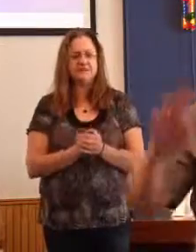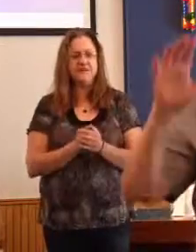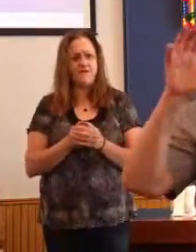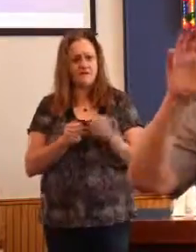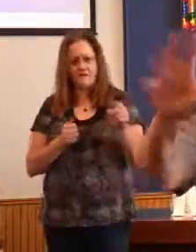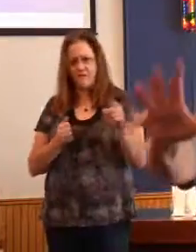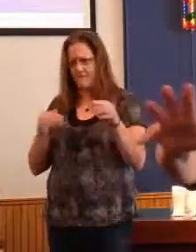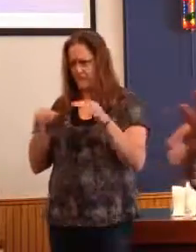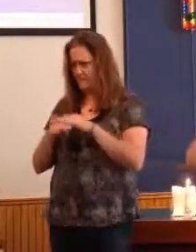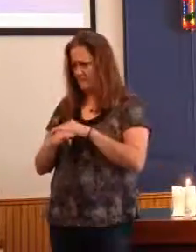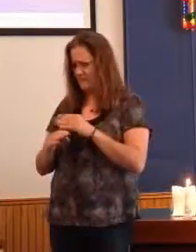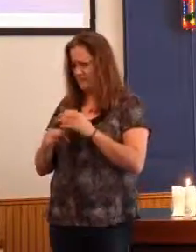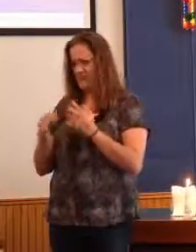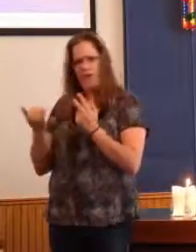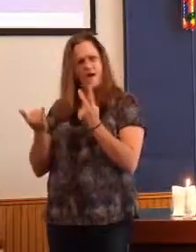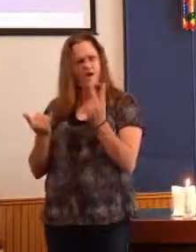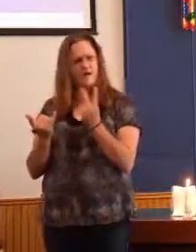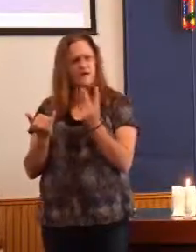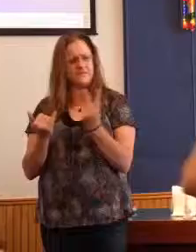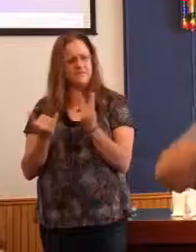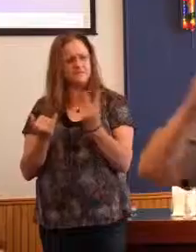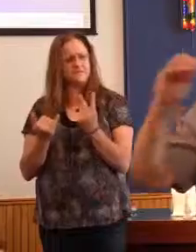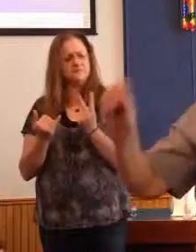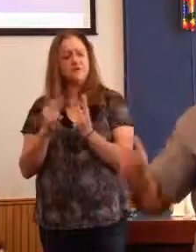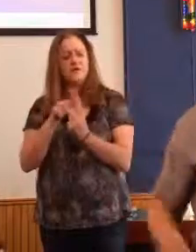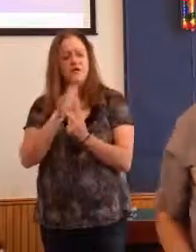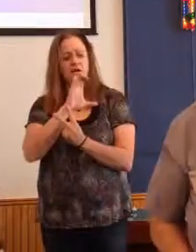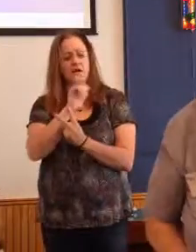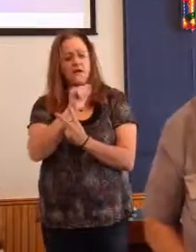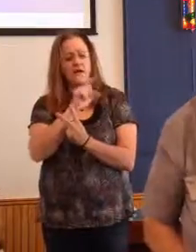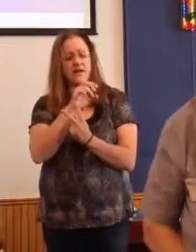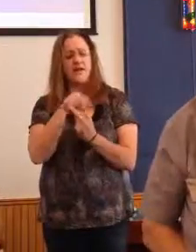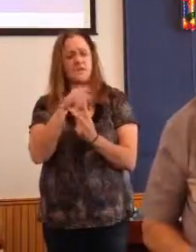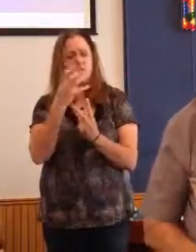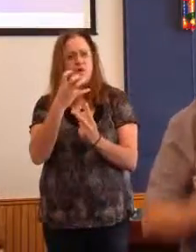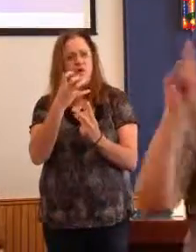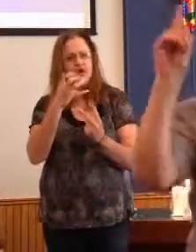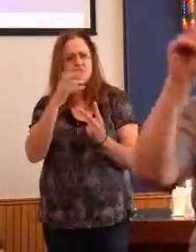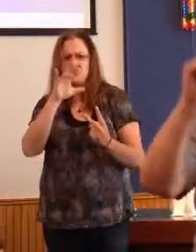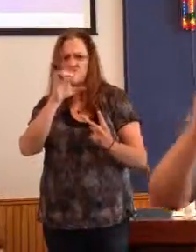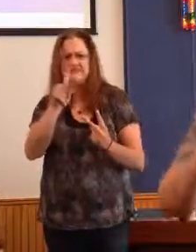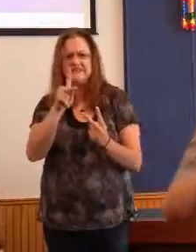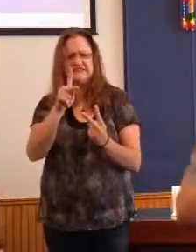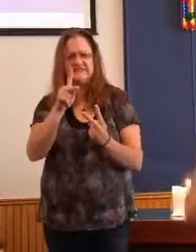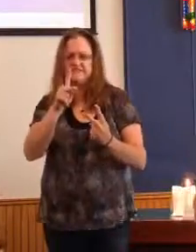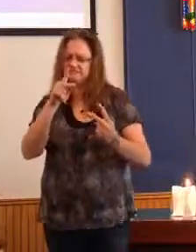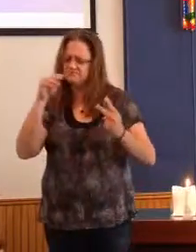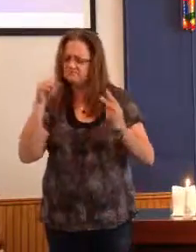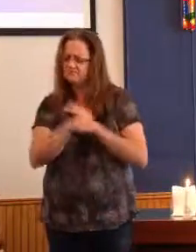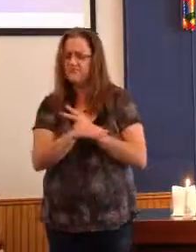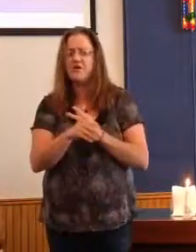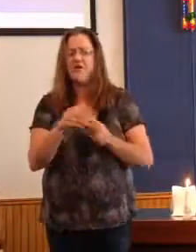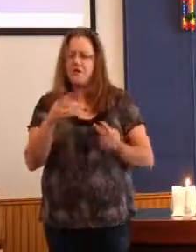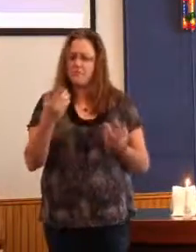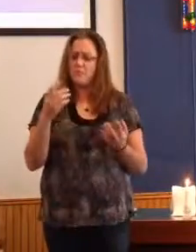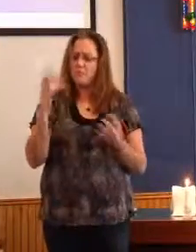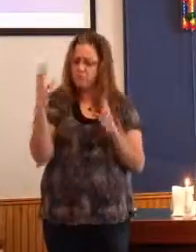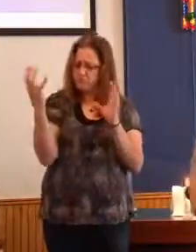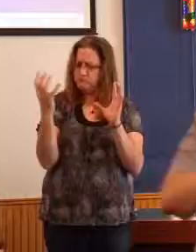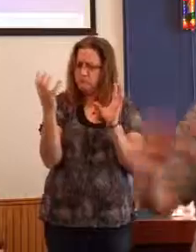because Caleb advocated for risk. Chance of winning. Yeah. And he looked at